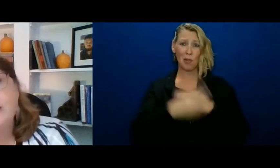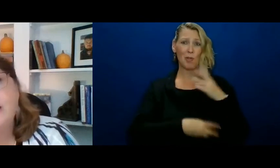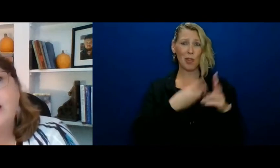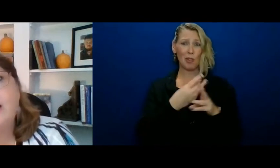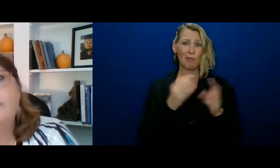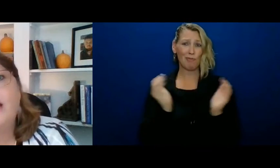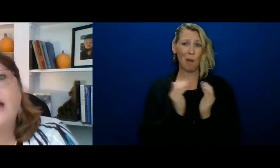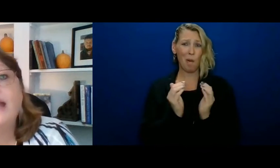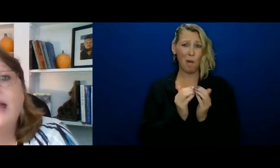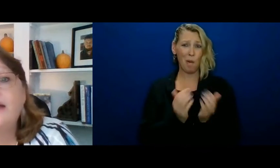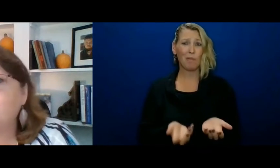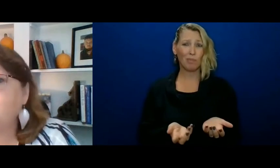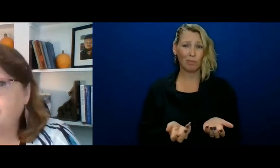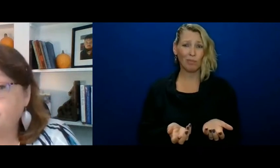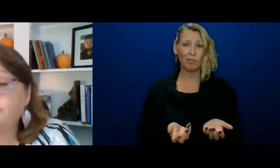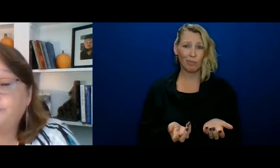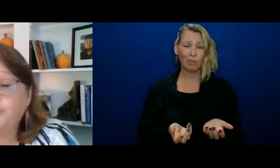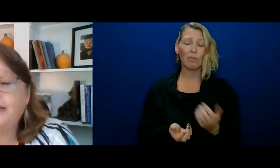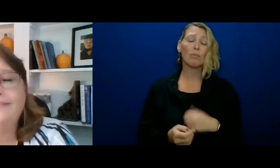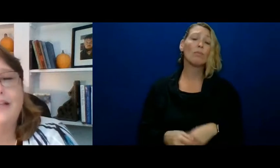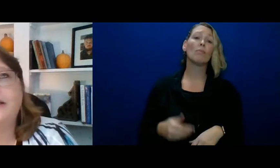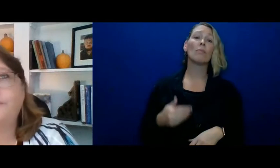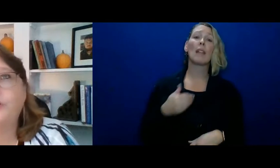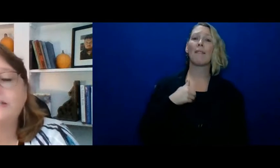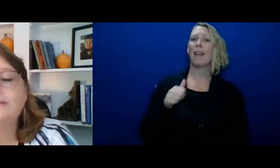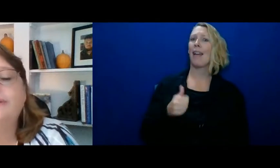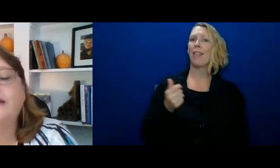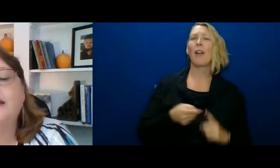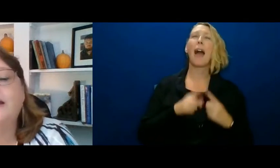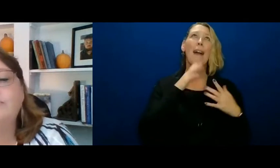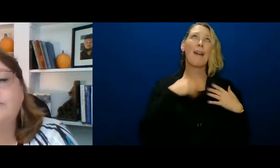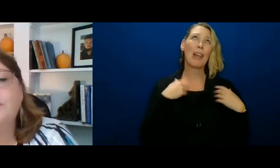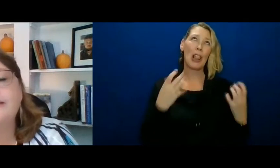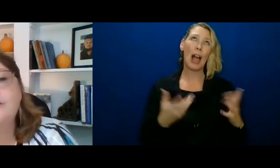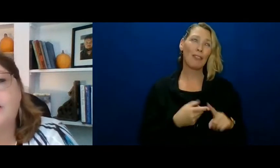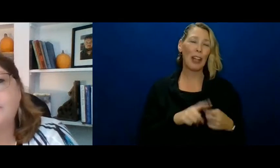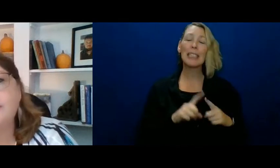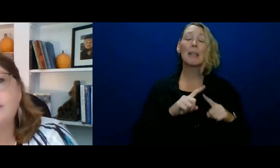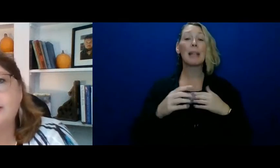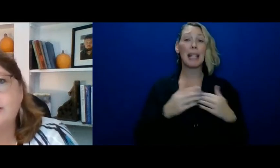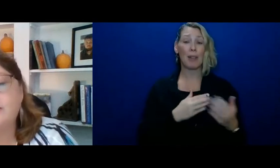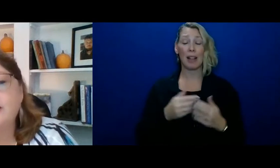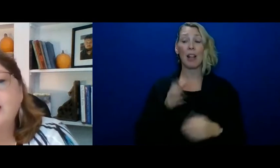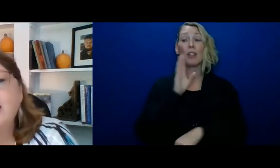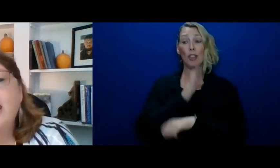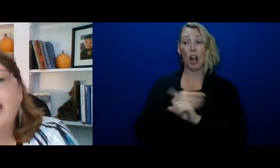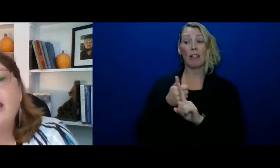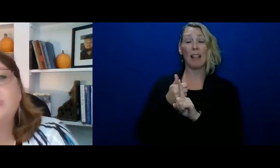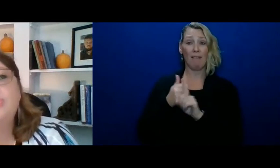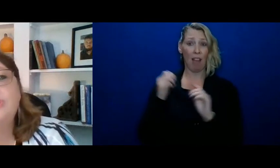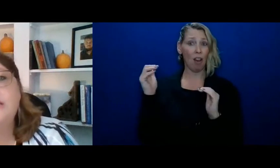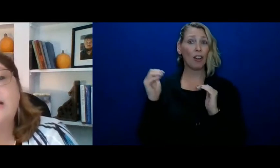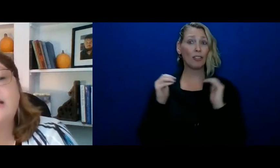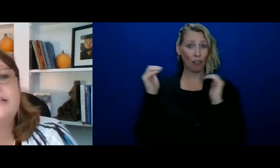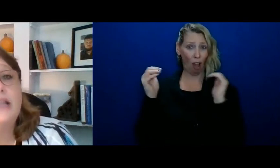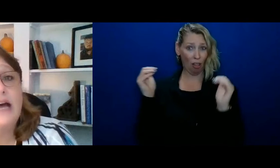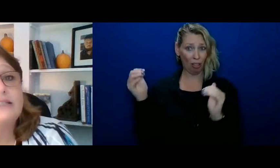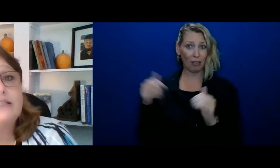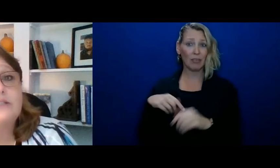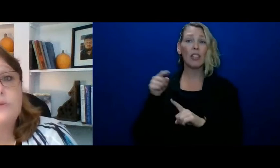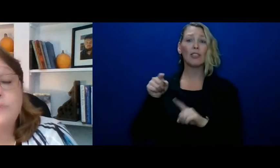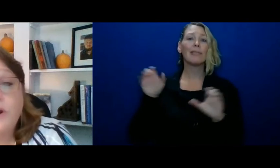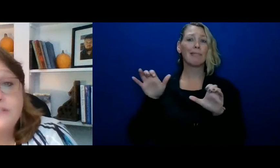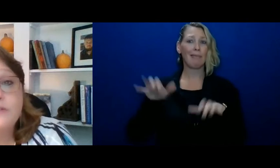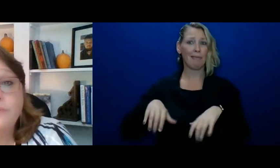be. I have another friend. I have a lot of friends who has a daughter that's an adult. And she does